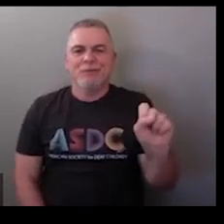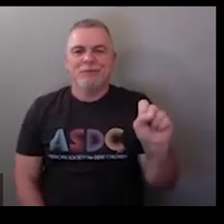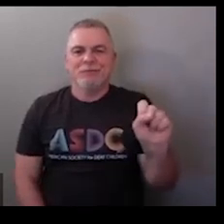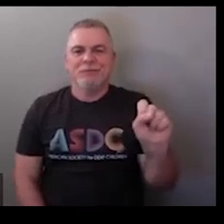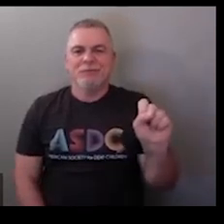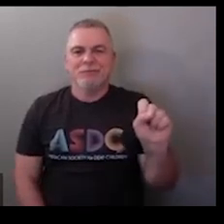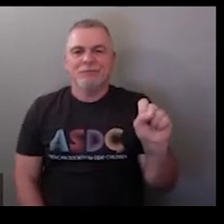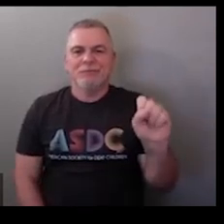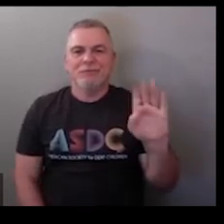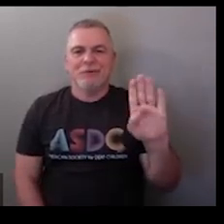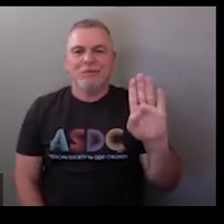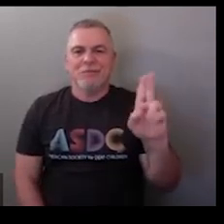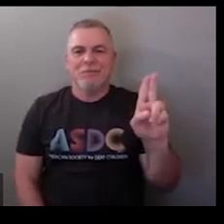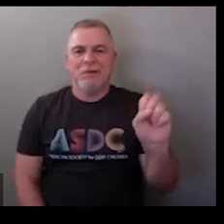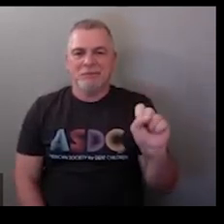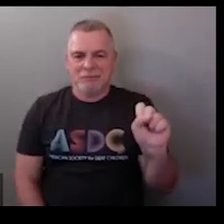bus